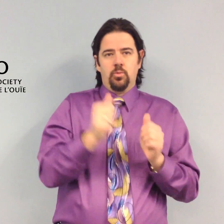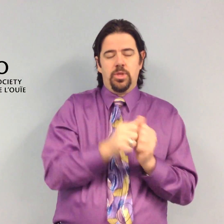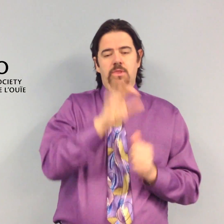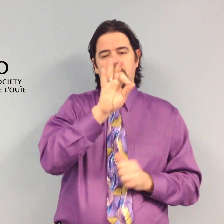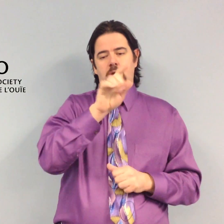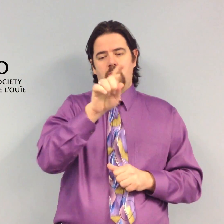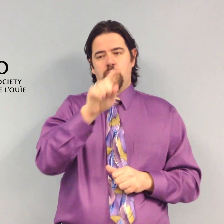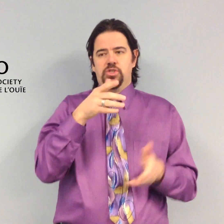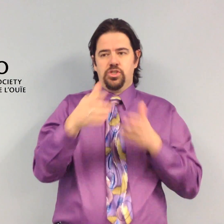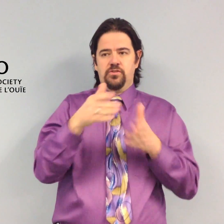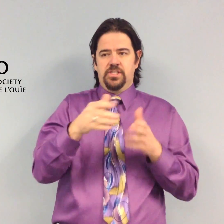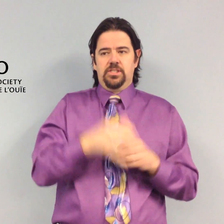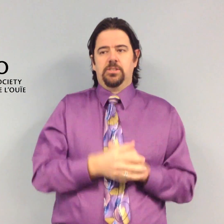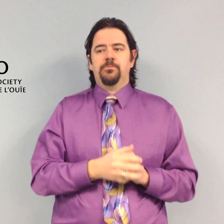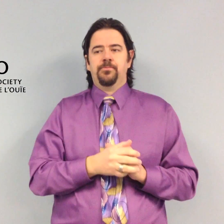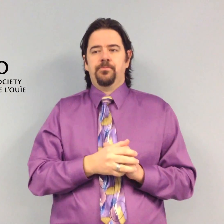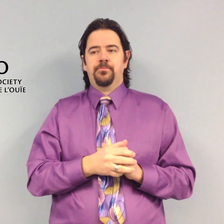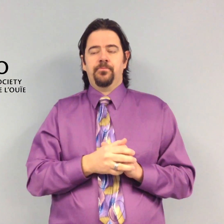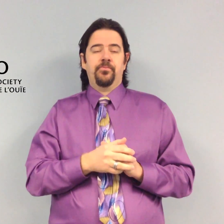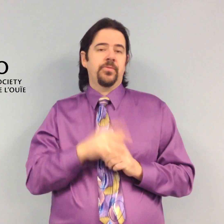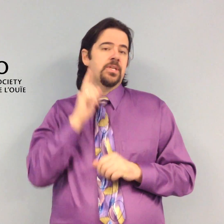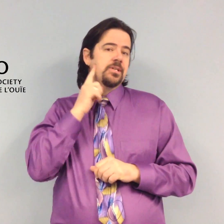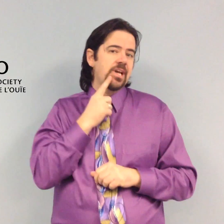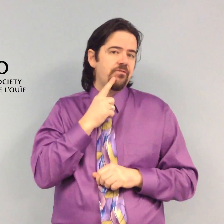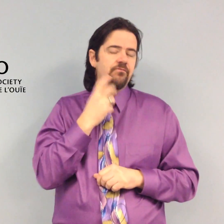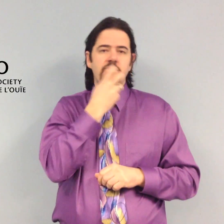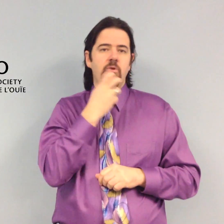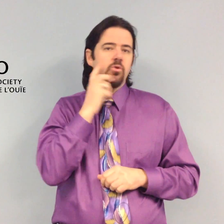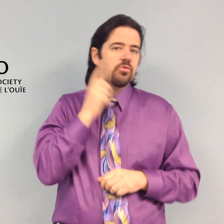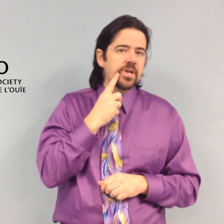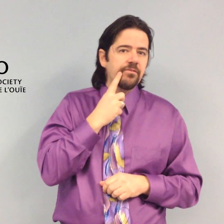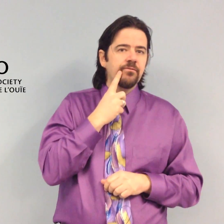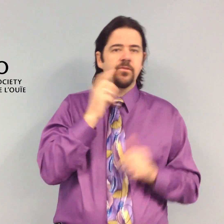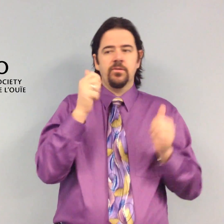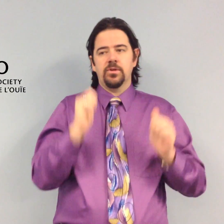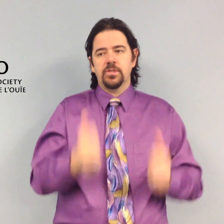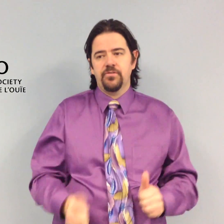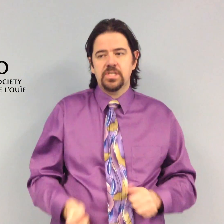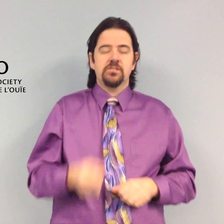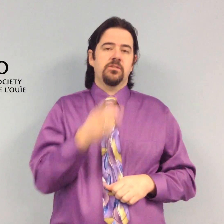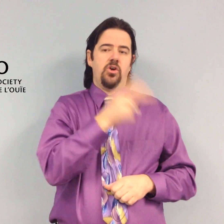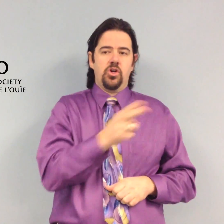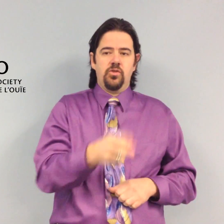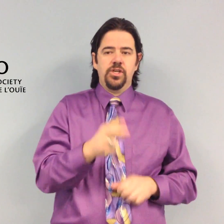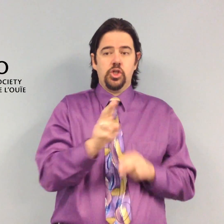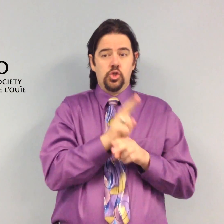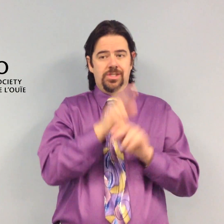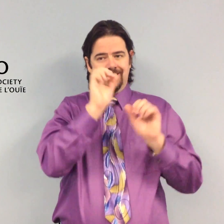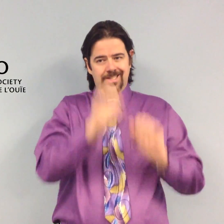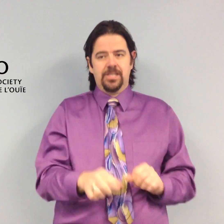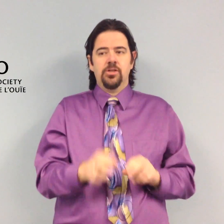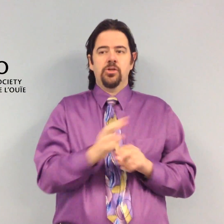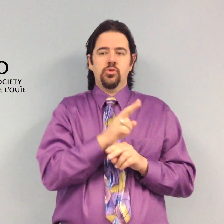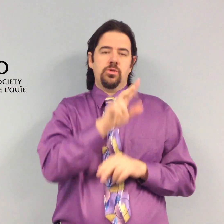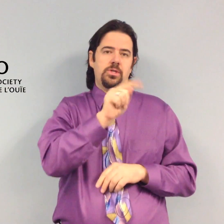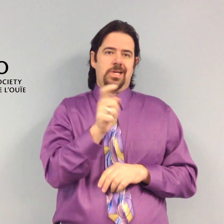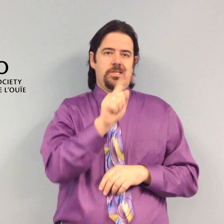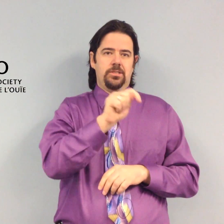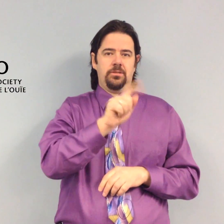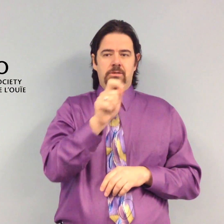Scotia, have implemented text 911 services for deaf, oral deaf, deafened and hard of hearing users.